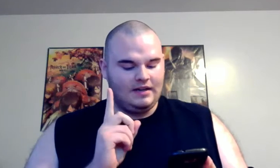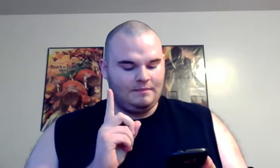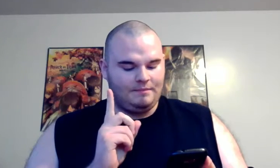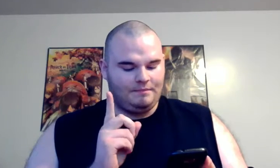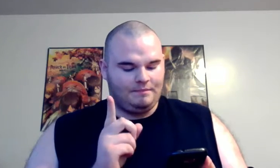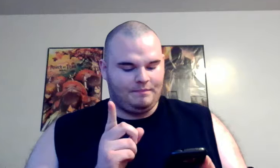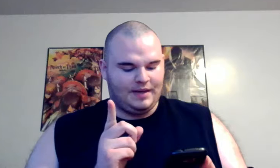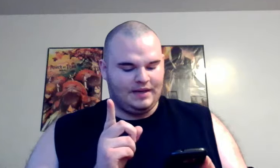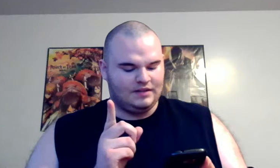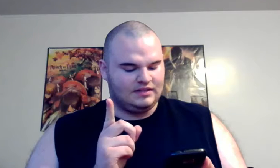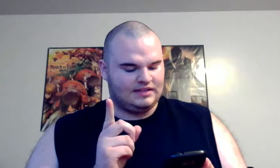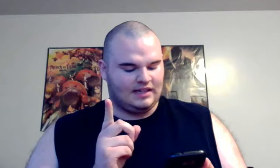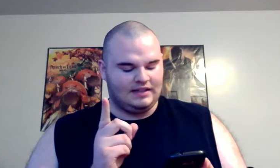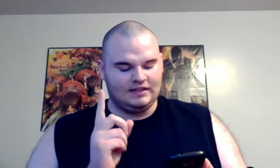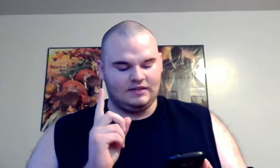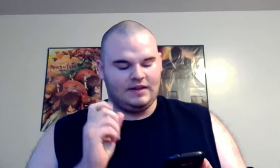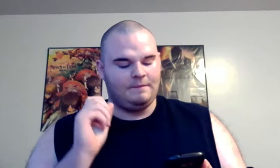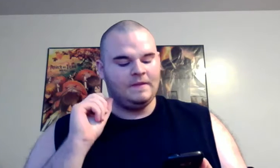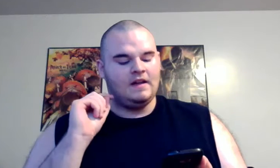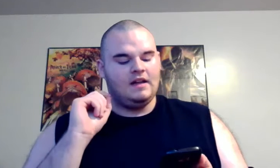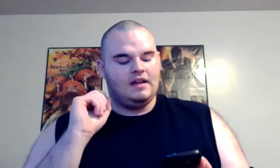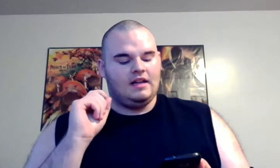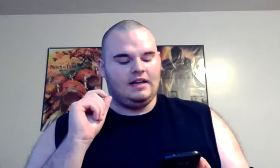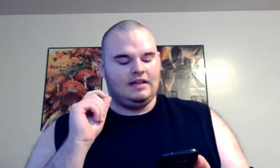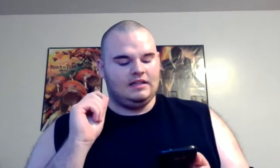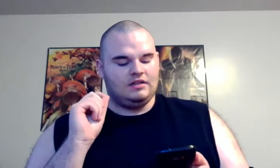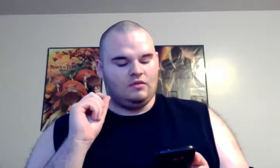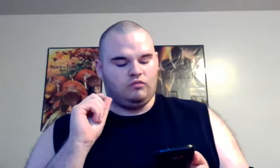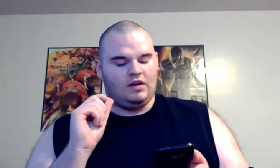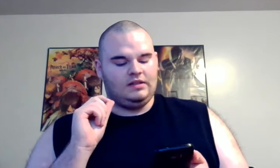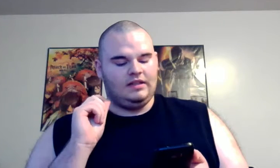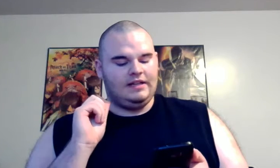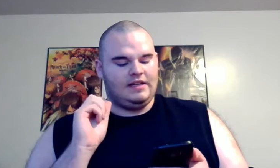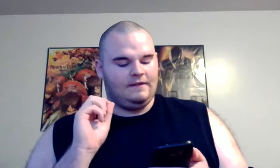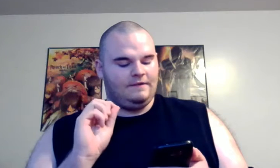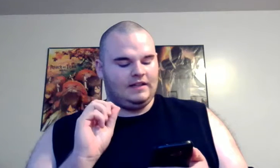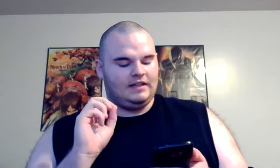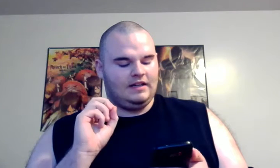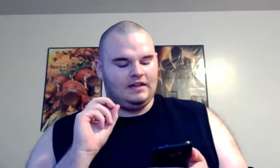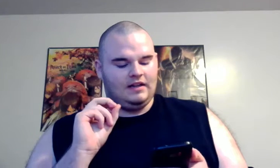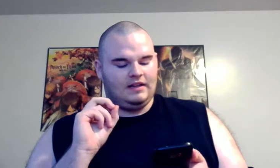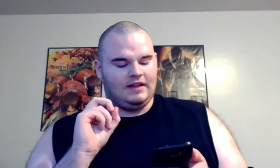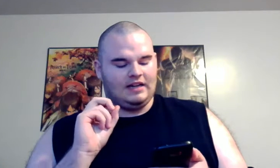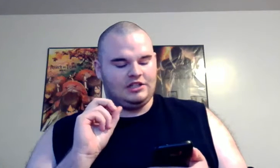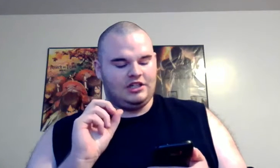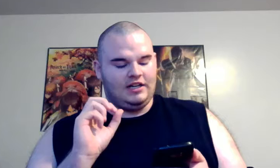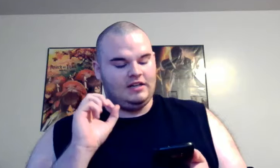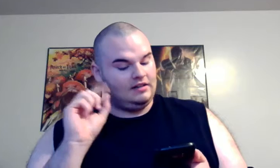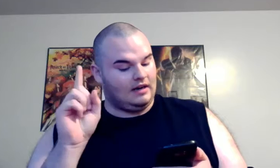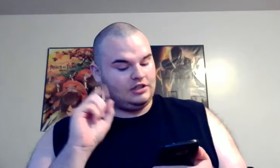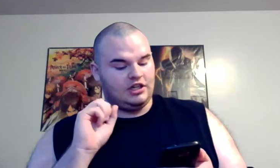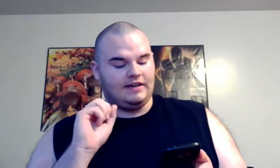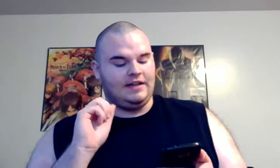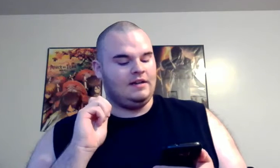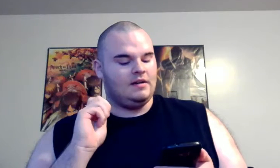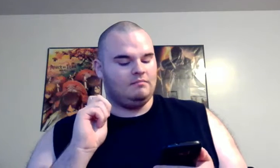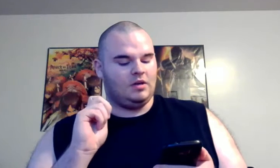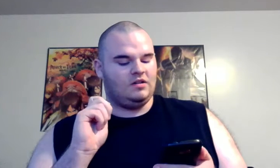Pierce I think is her name is wrongly convicted that she not Chucky murdered